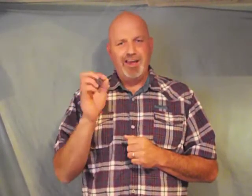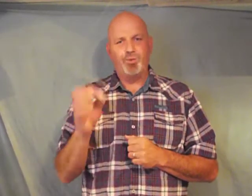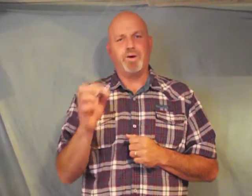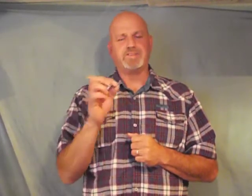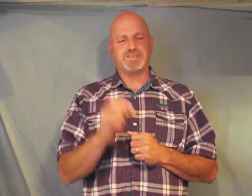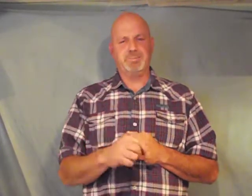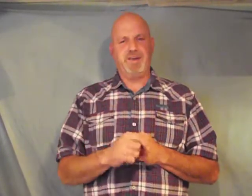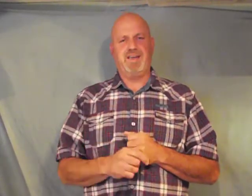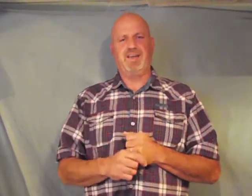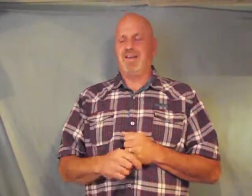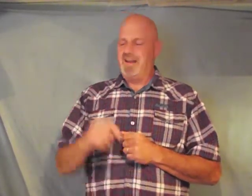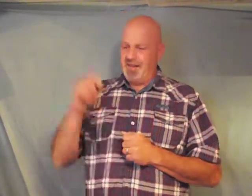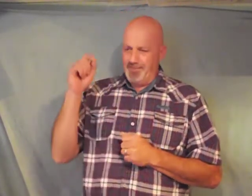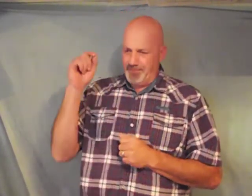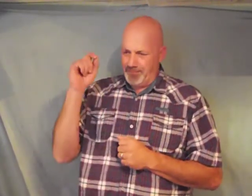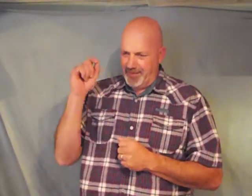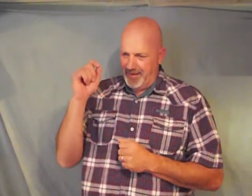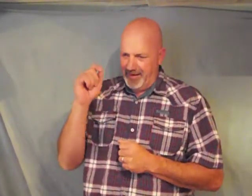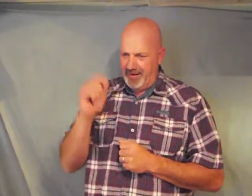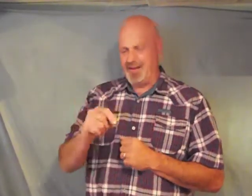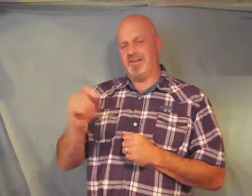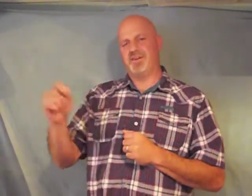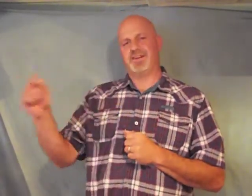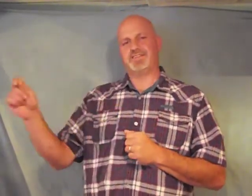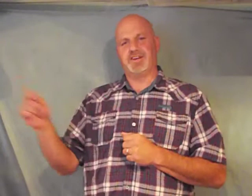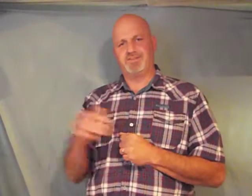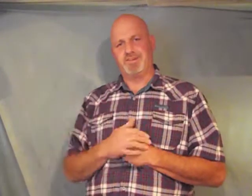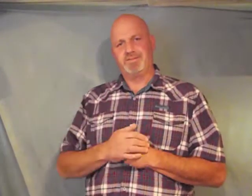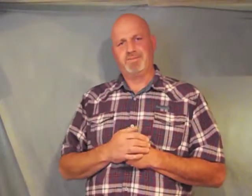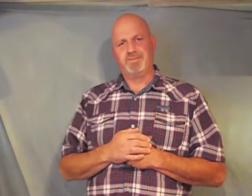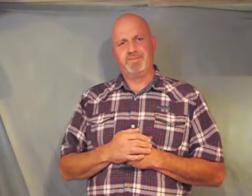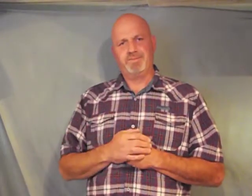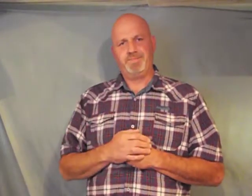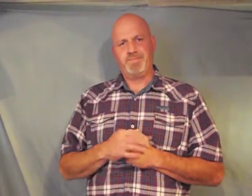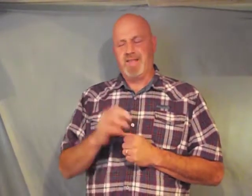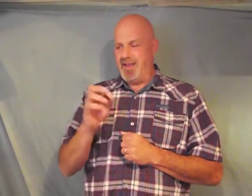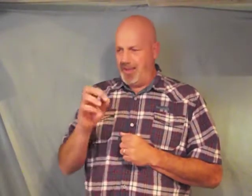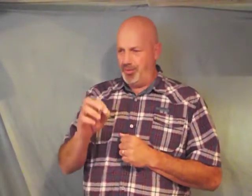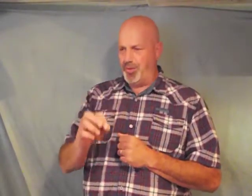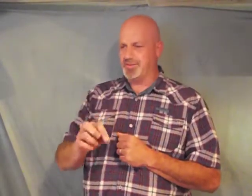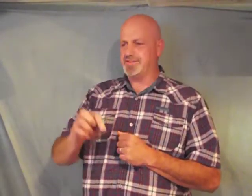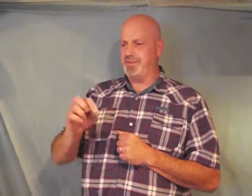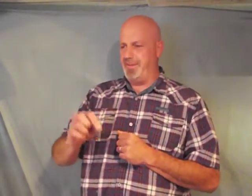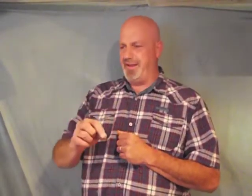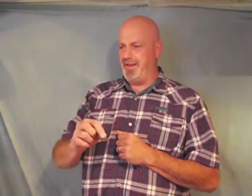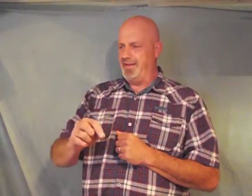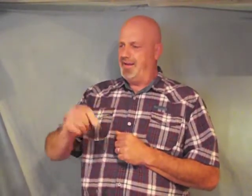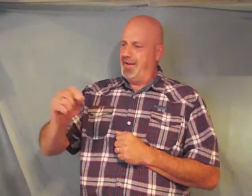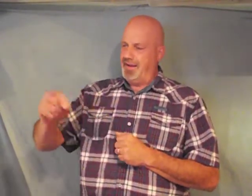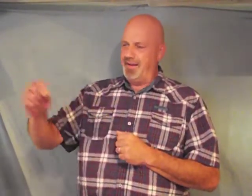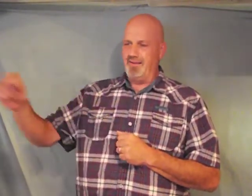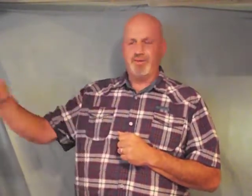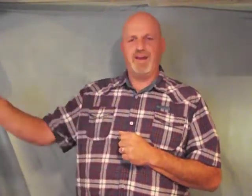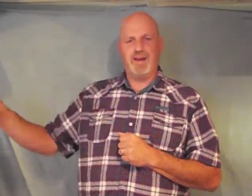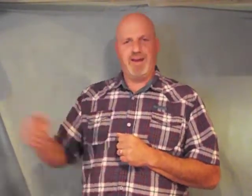wants to be in every decision he wants to be in every need